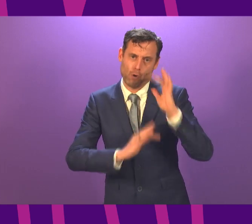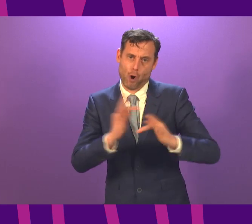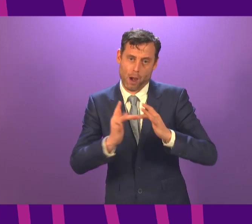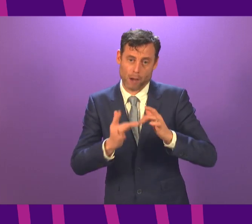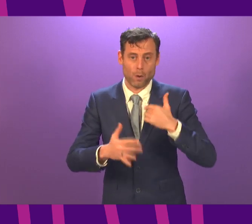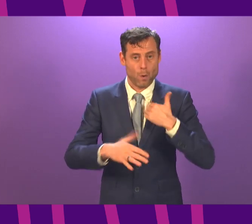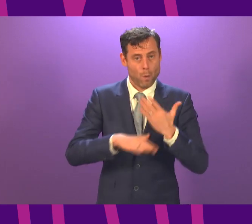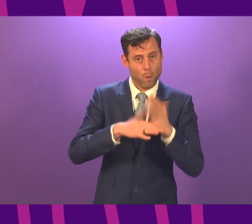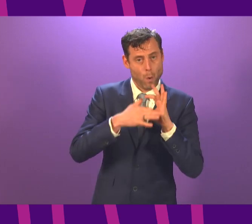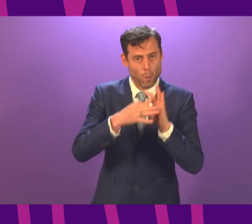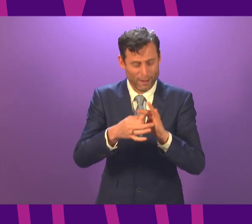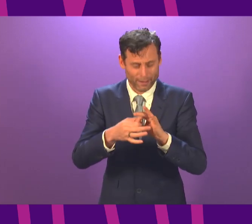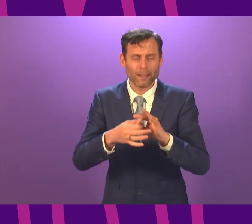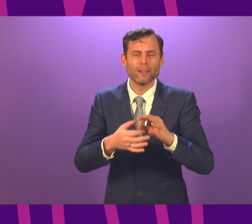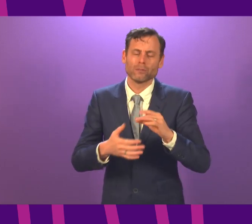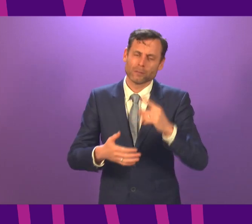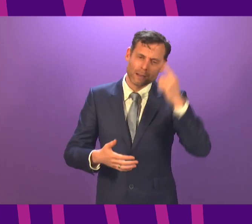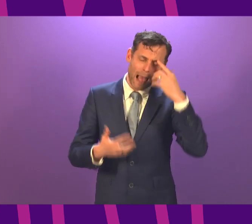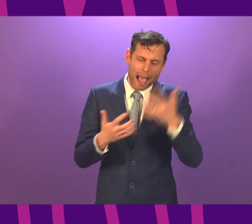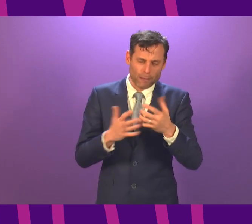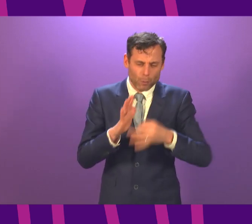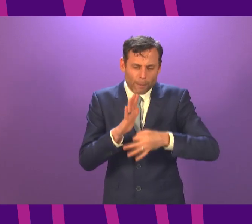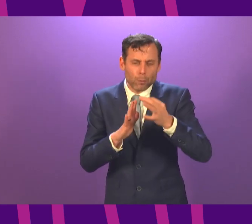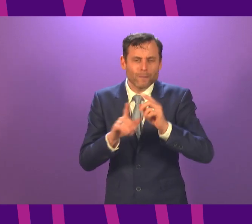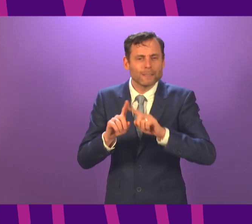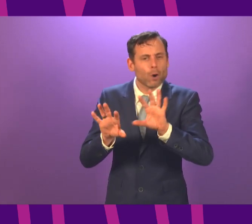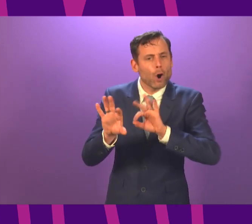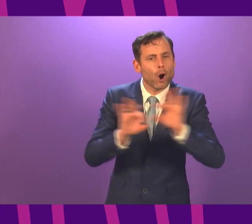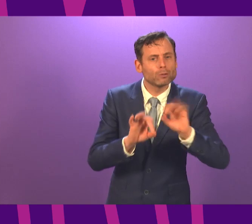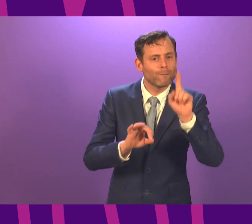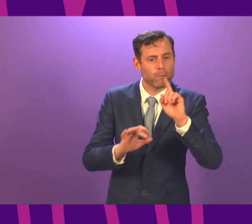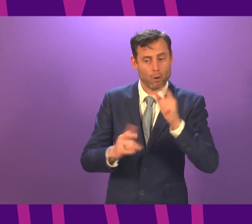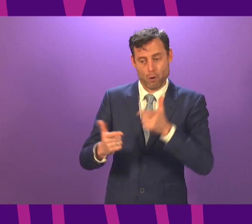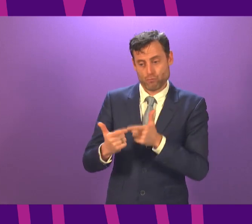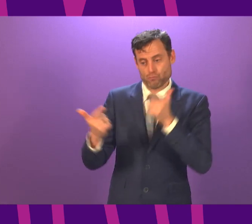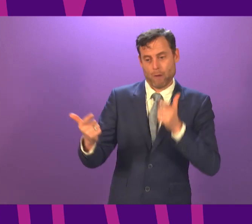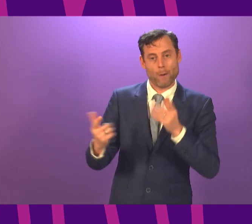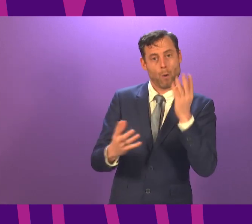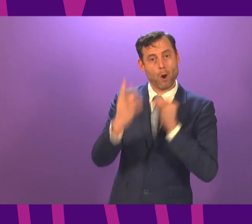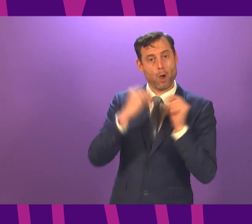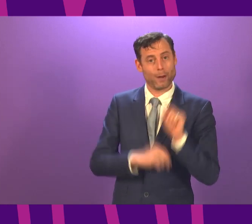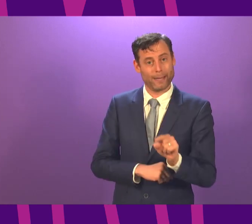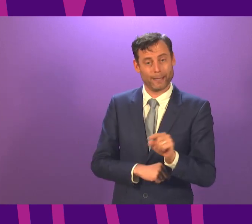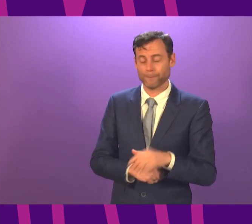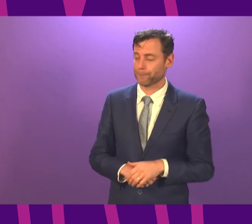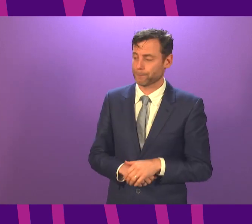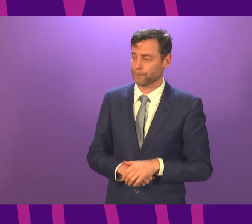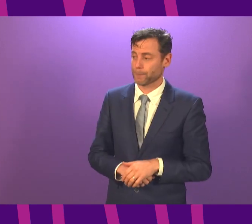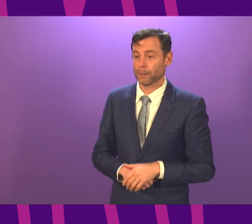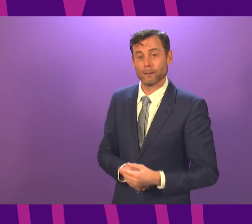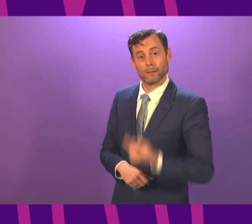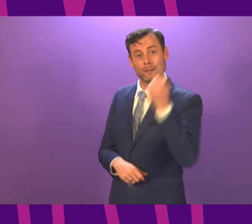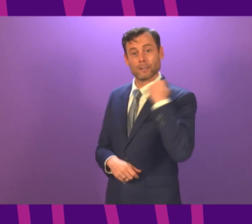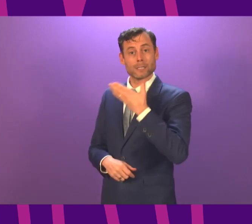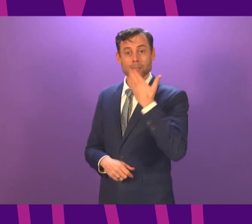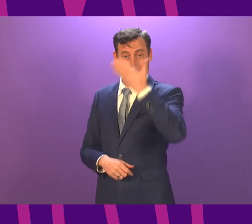further improve the remote learning options available for schools. It is also worth highlighting that since schools returned after the summer, more than 50,000